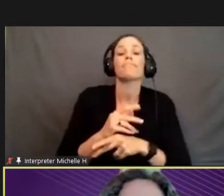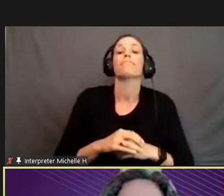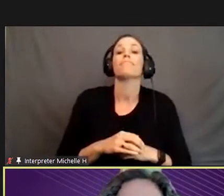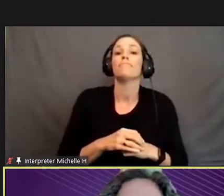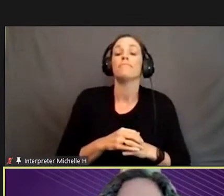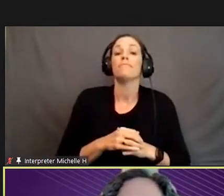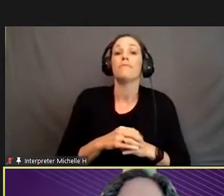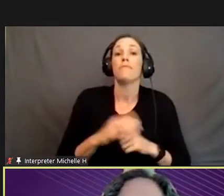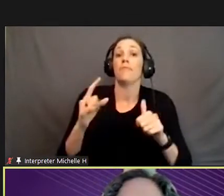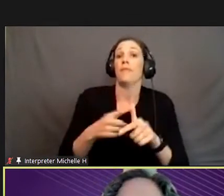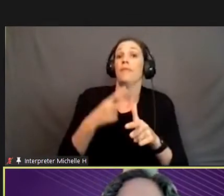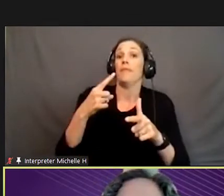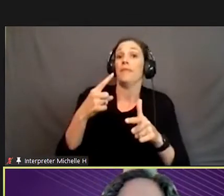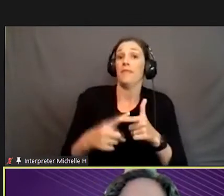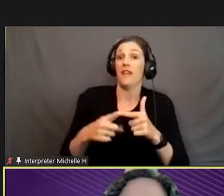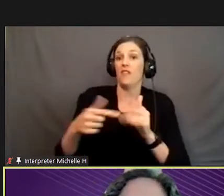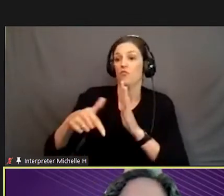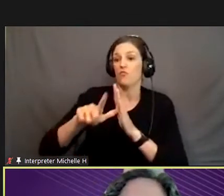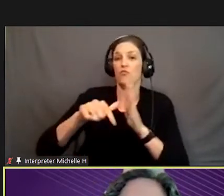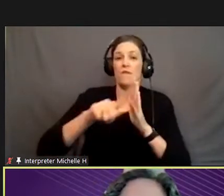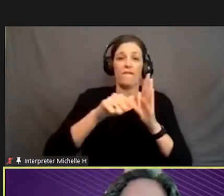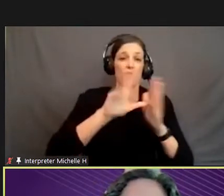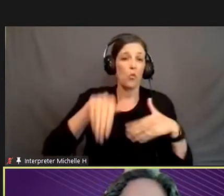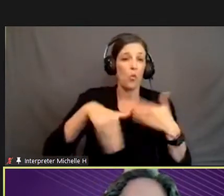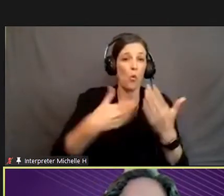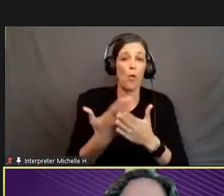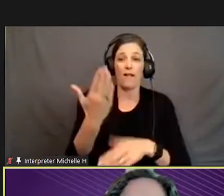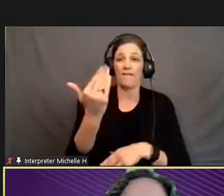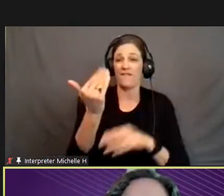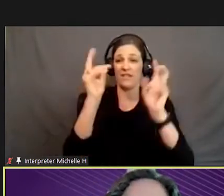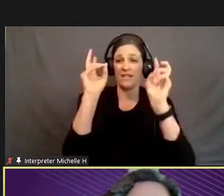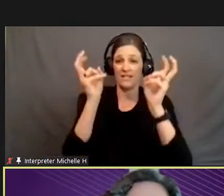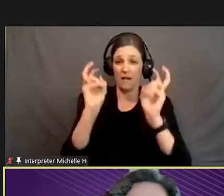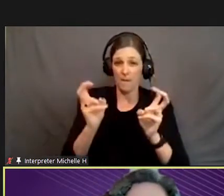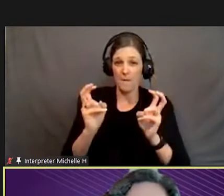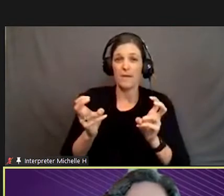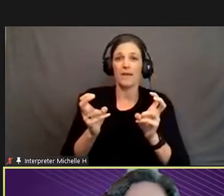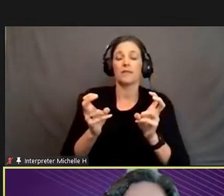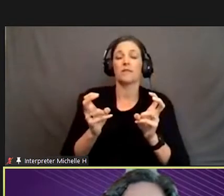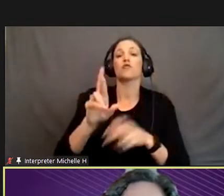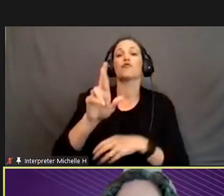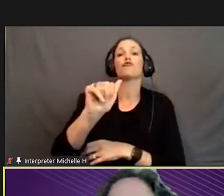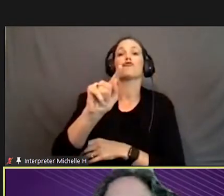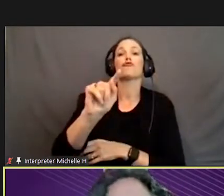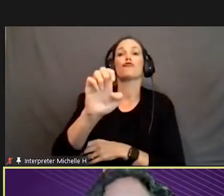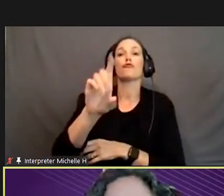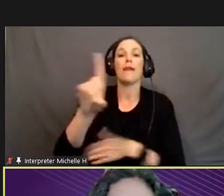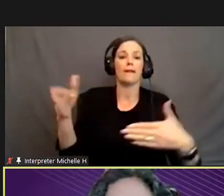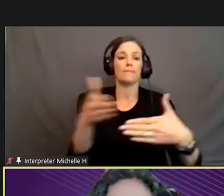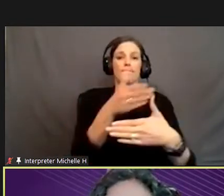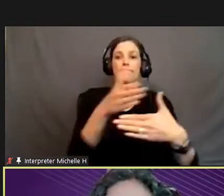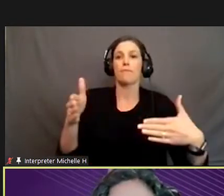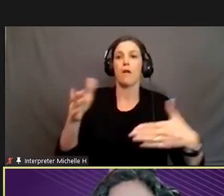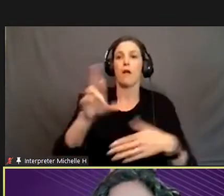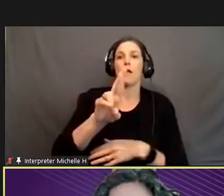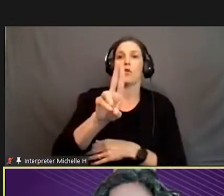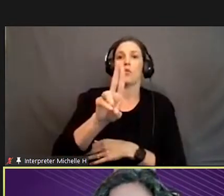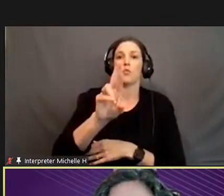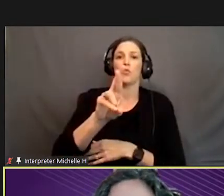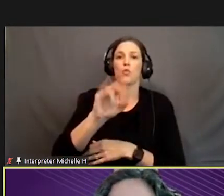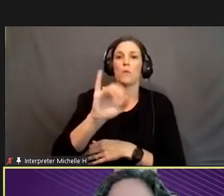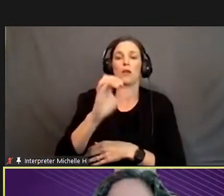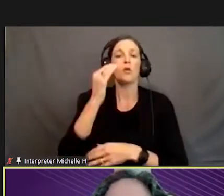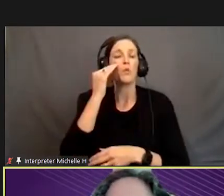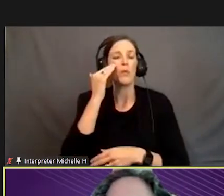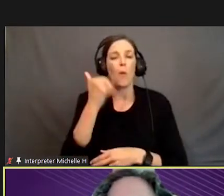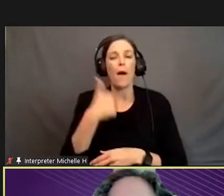Then we reviewed all of those 15 topics and rated them on a rubric because, you know, I love myself a